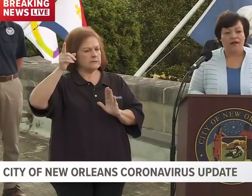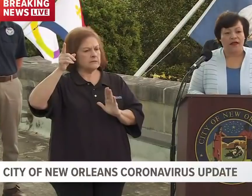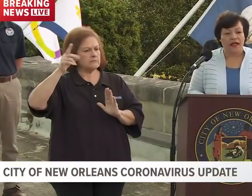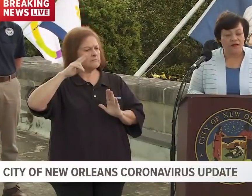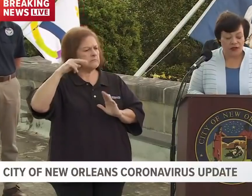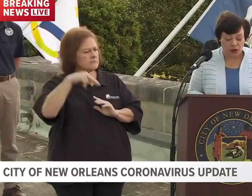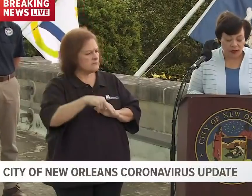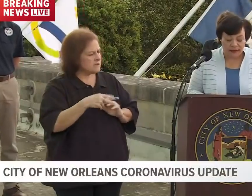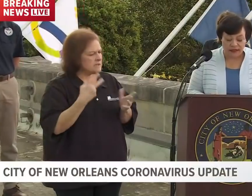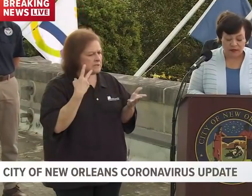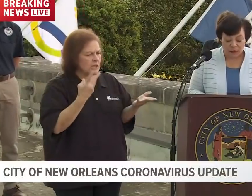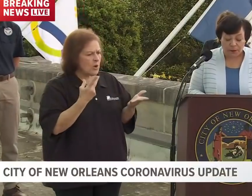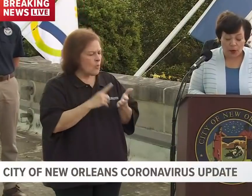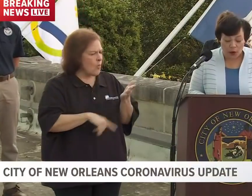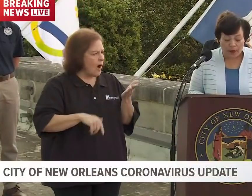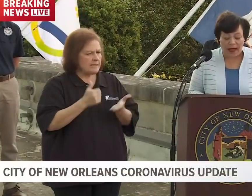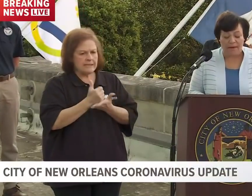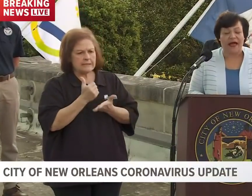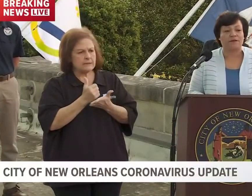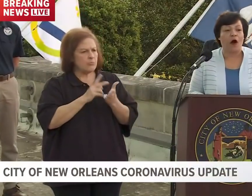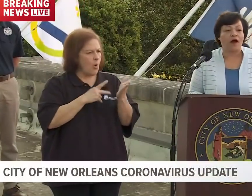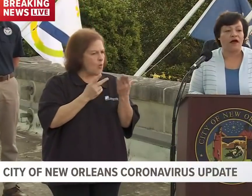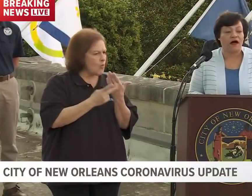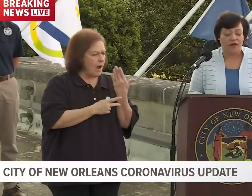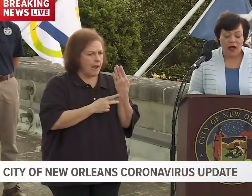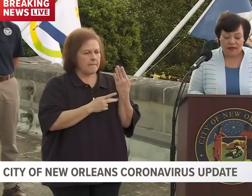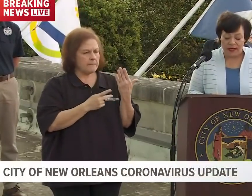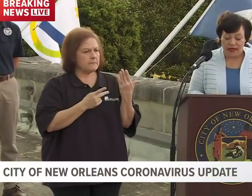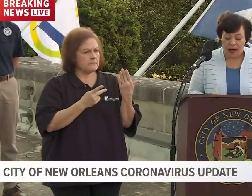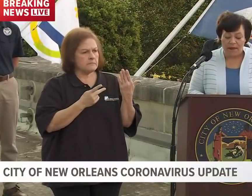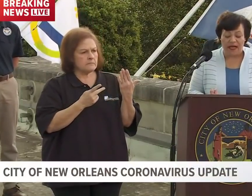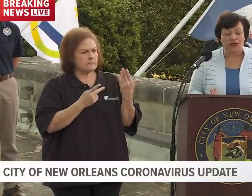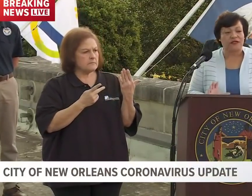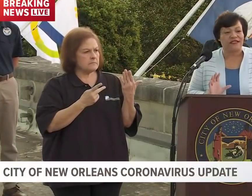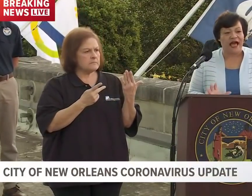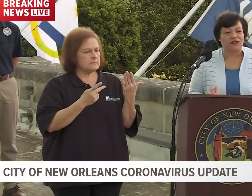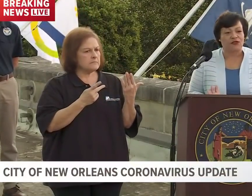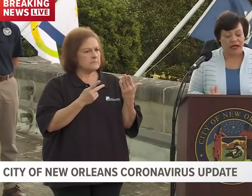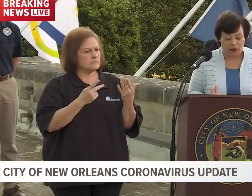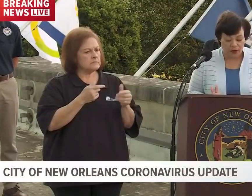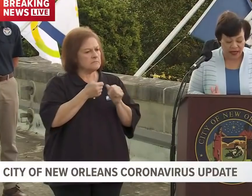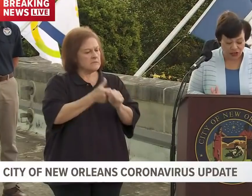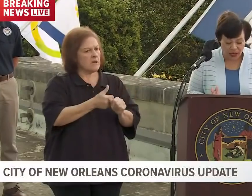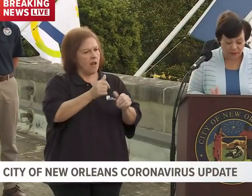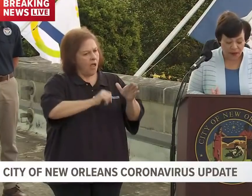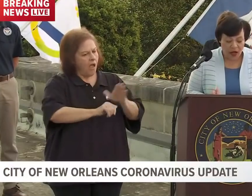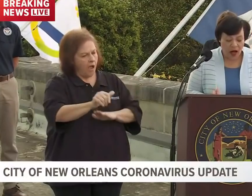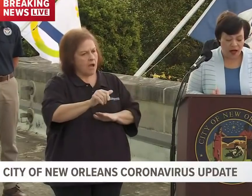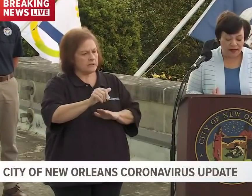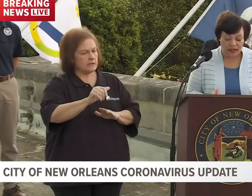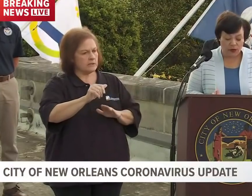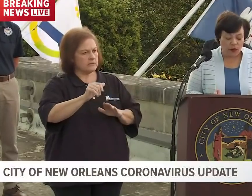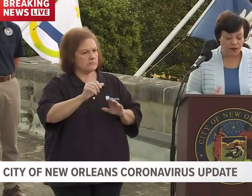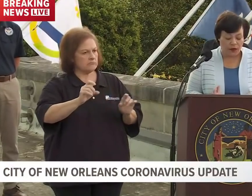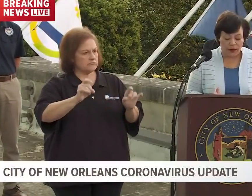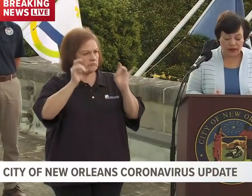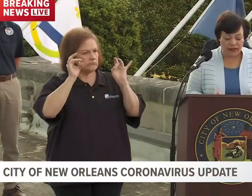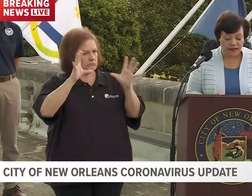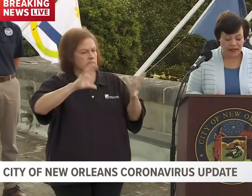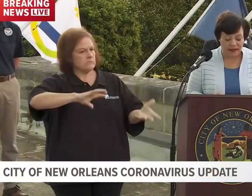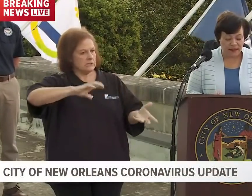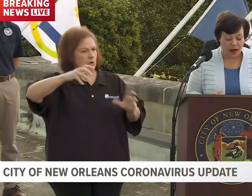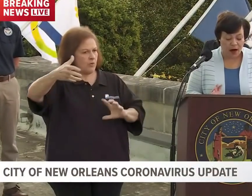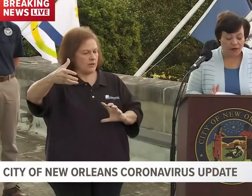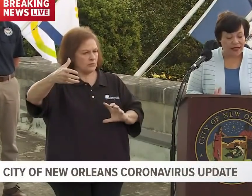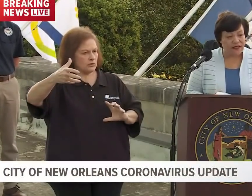the individual assistance program as part of the major disaster declaration. This will thoroughly